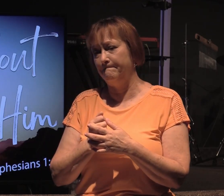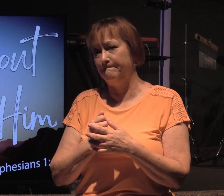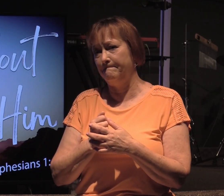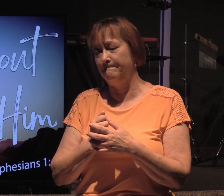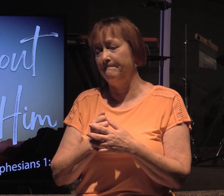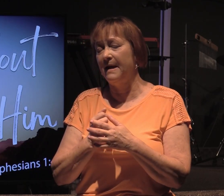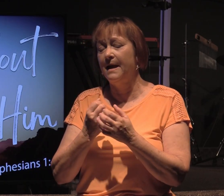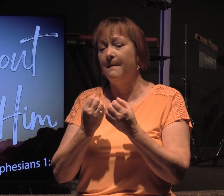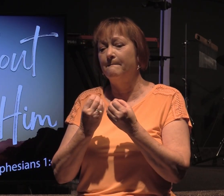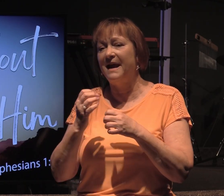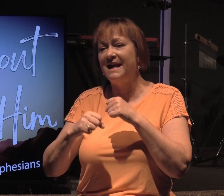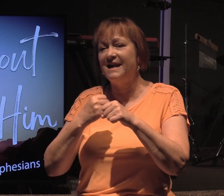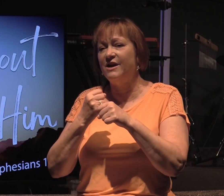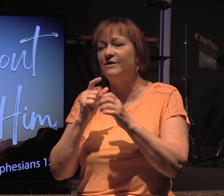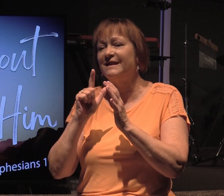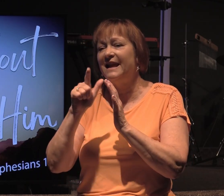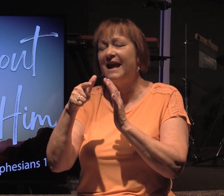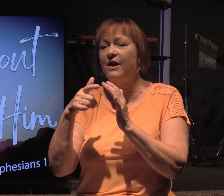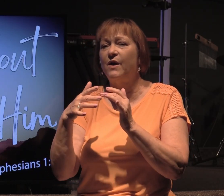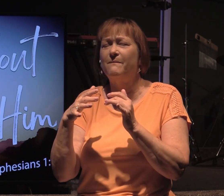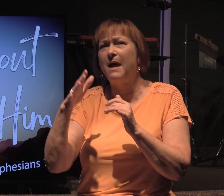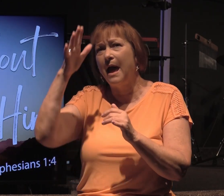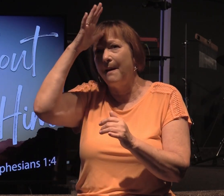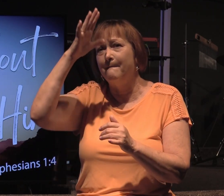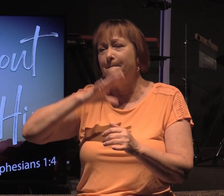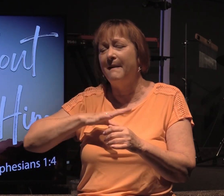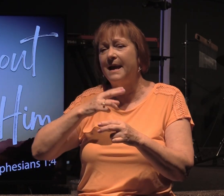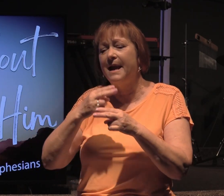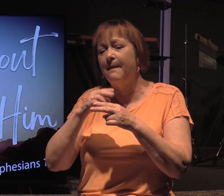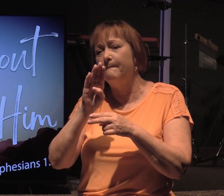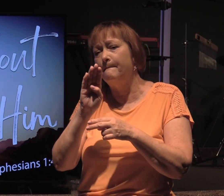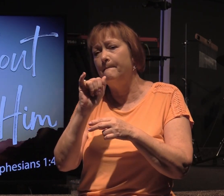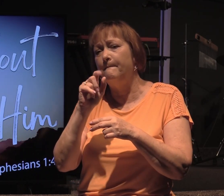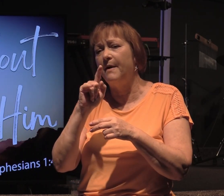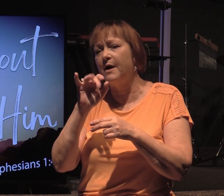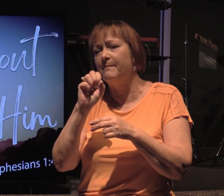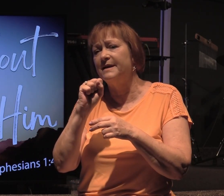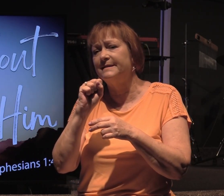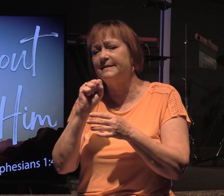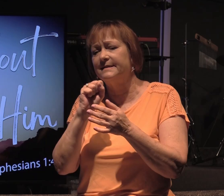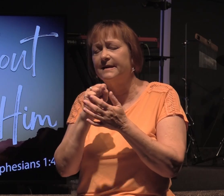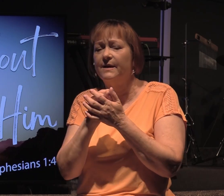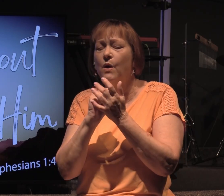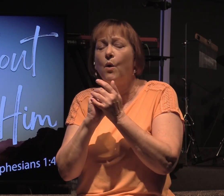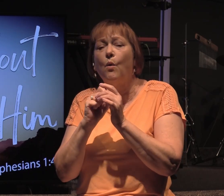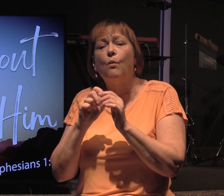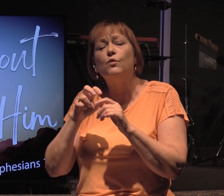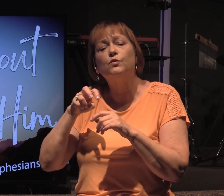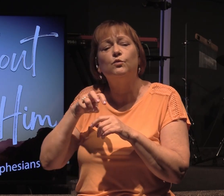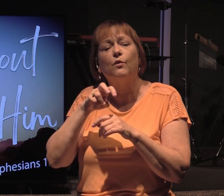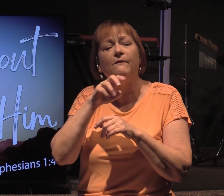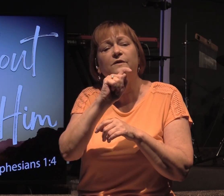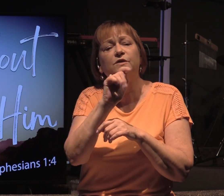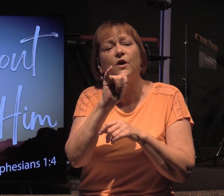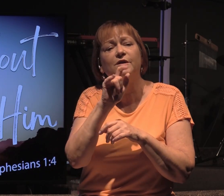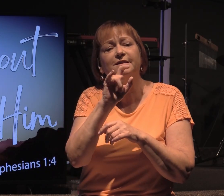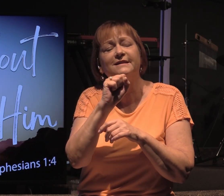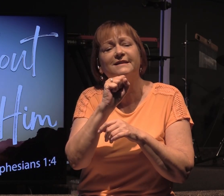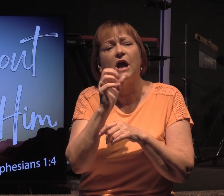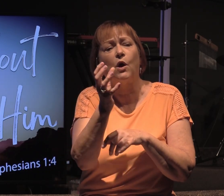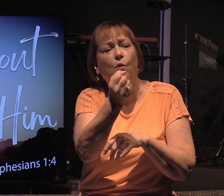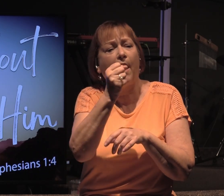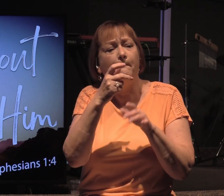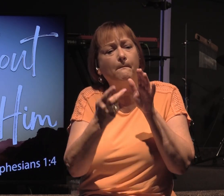Years later, a guy by the name of Barnabas went to Tarsus and grabbed